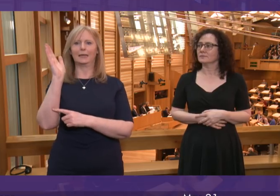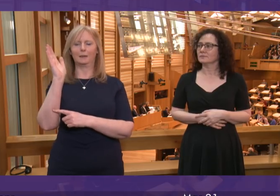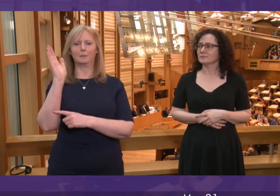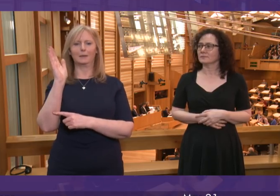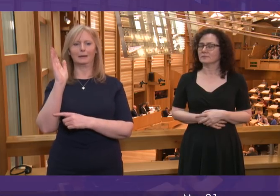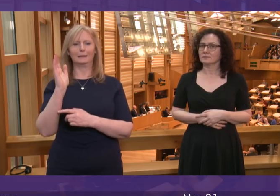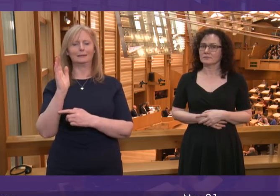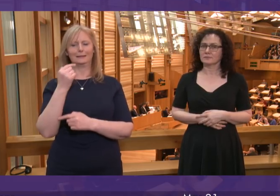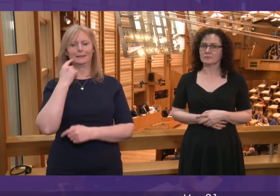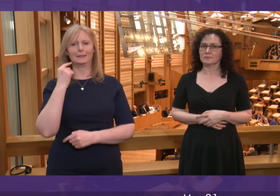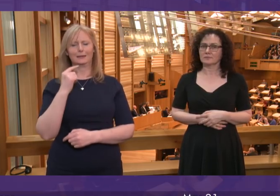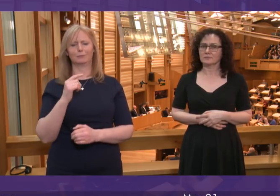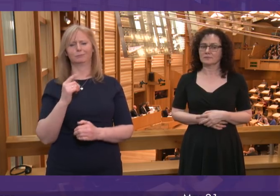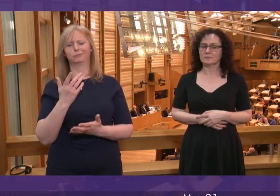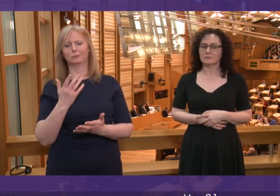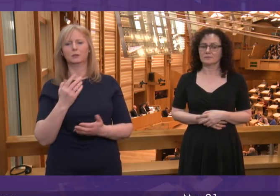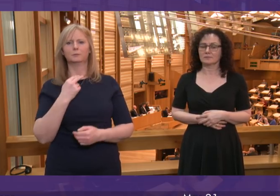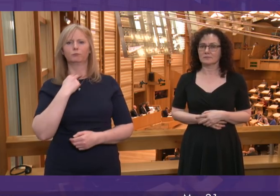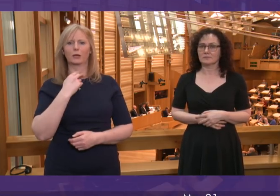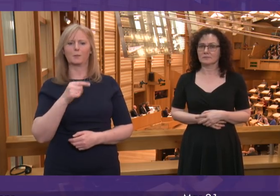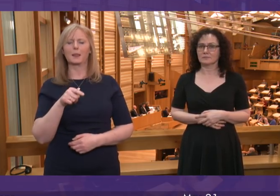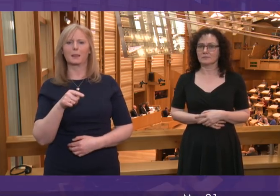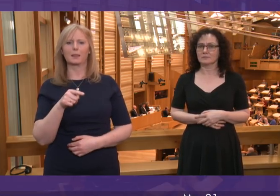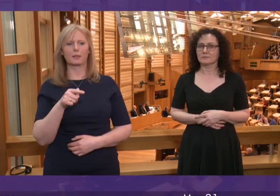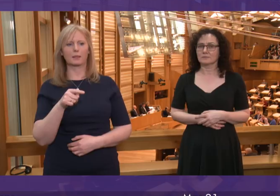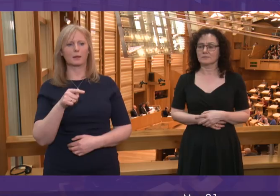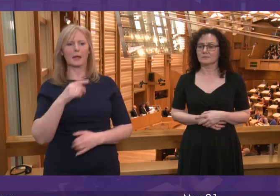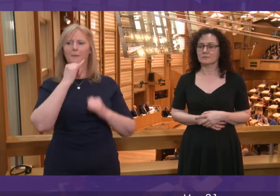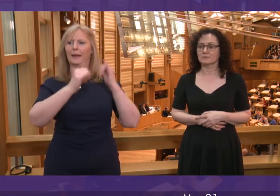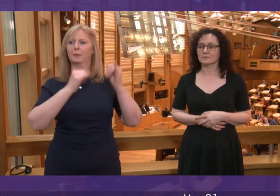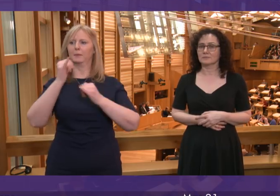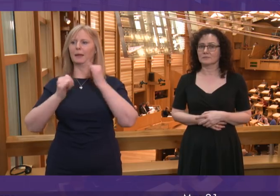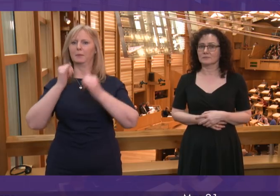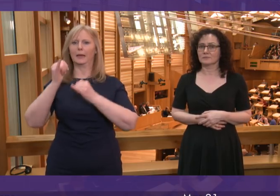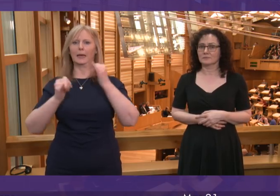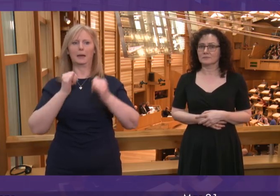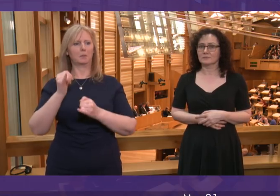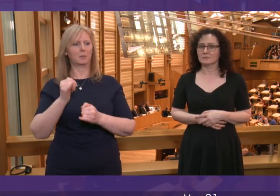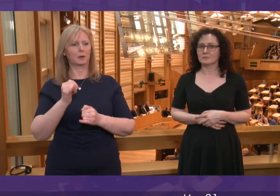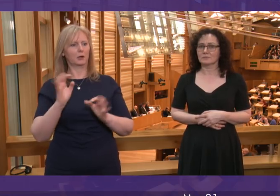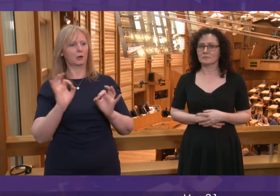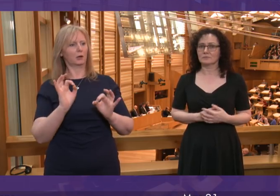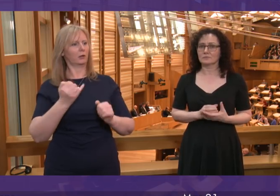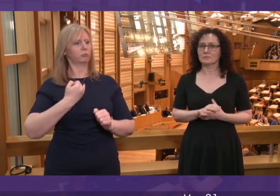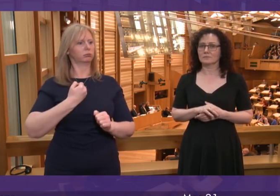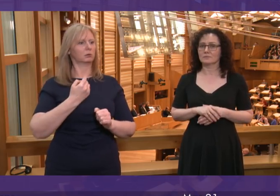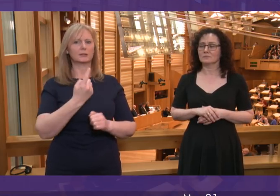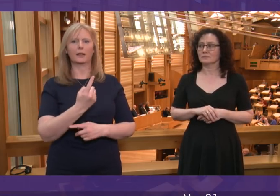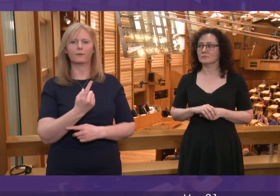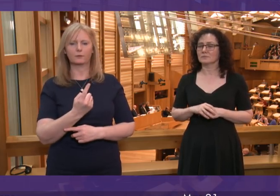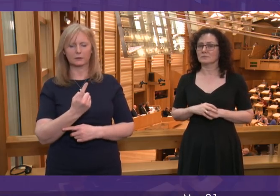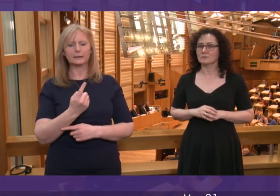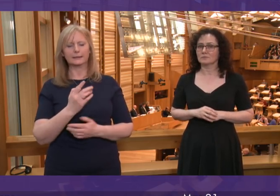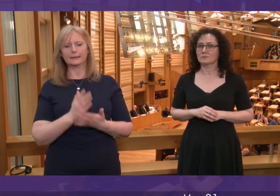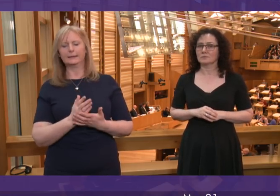regrettable. I think for her to be blaming everybody accept herself beggars belief. And now is the time, I think, for people